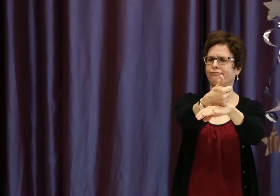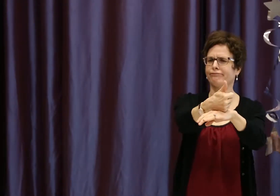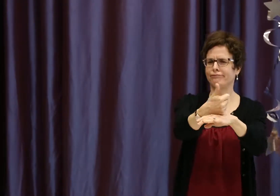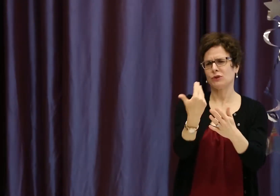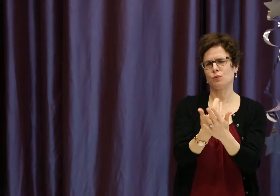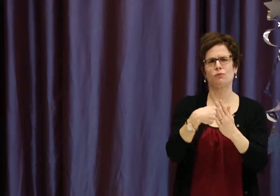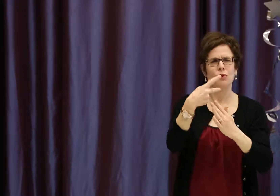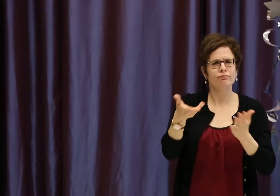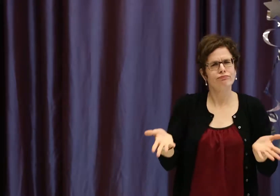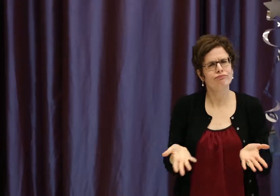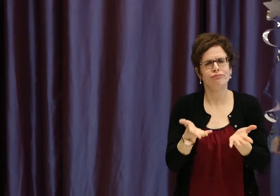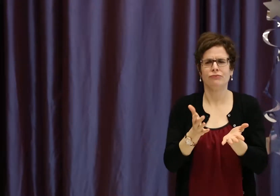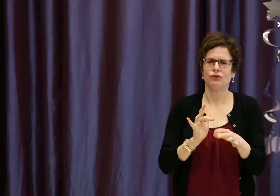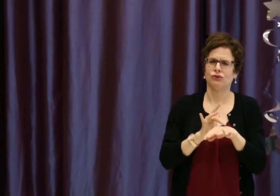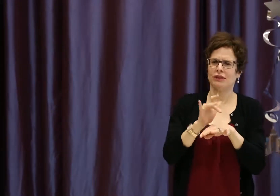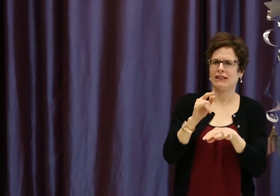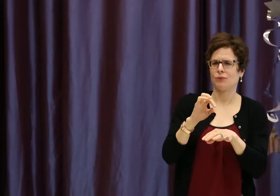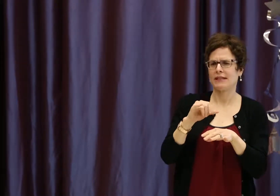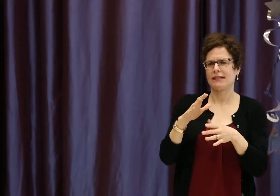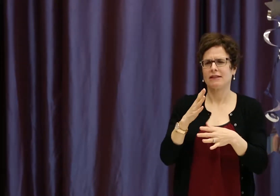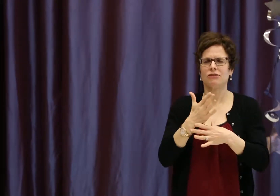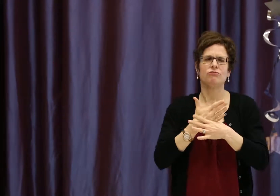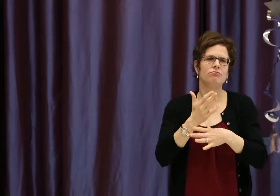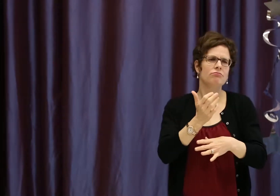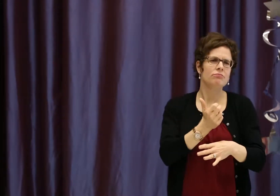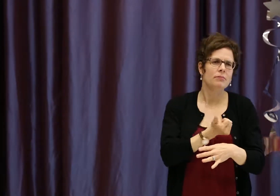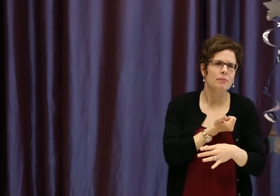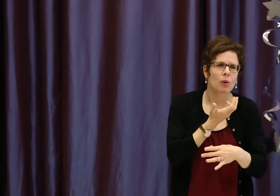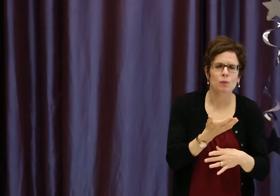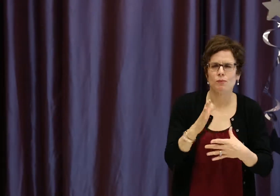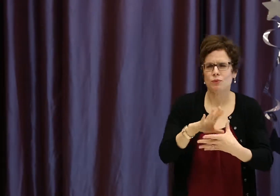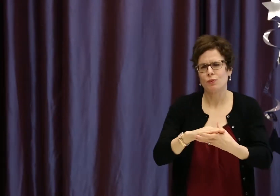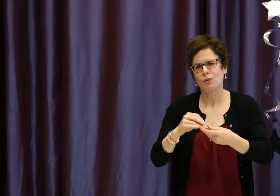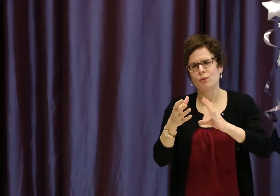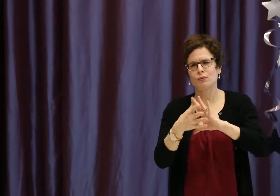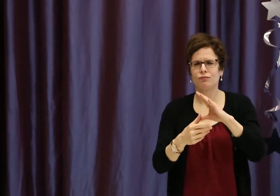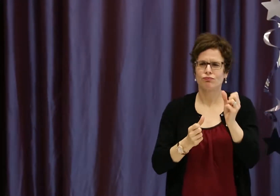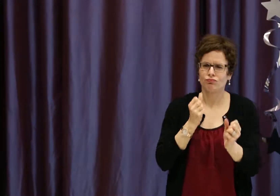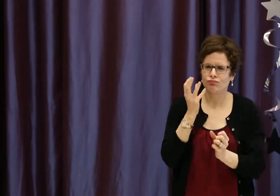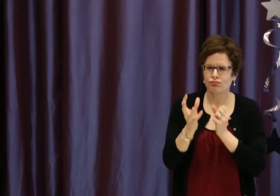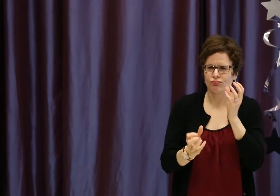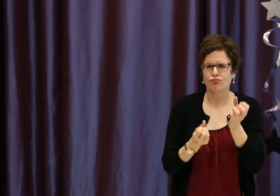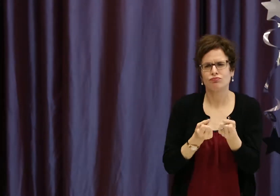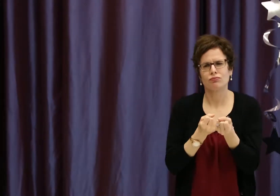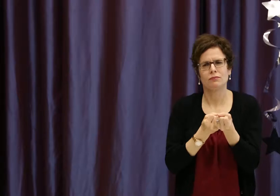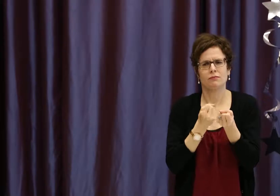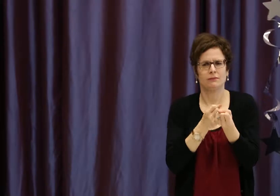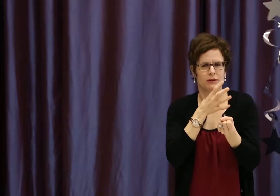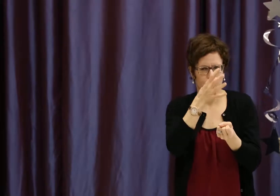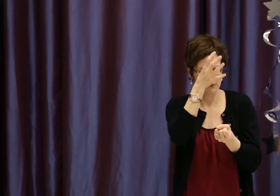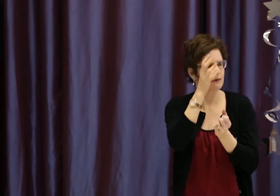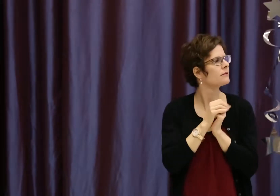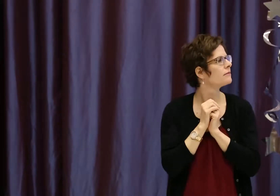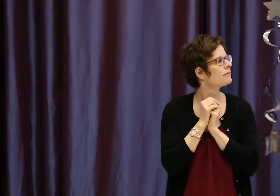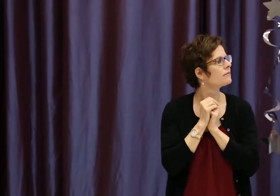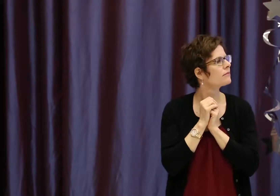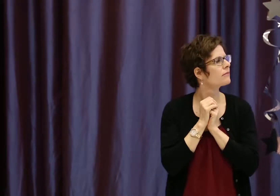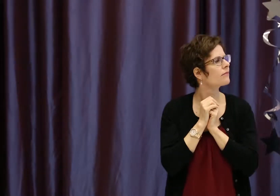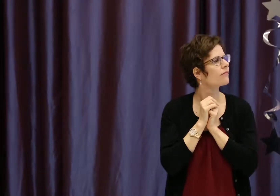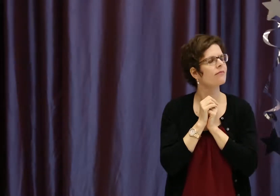This again was implemented by the Deaf community and it was to engage in emergent early literacy, so for parents to read books